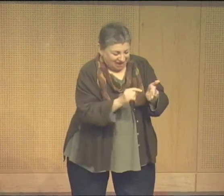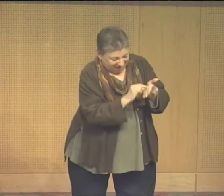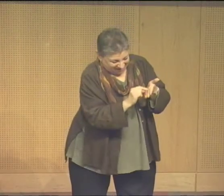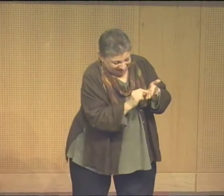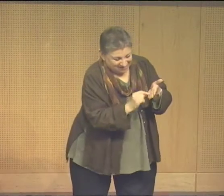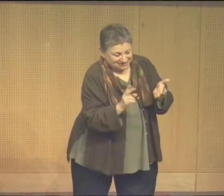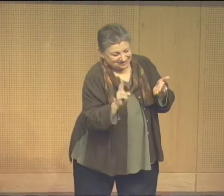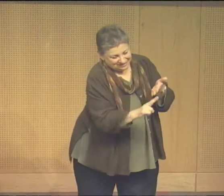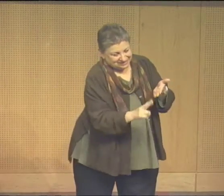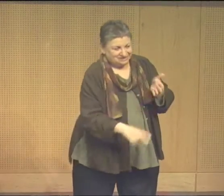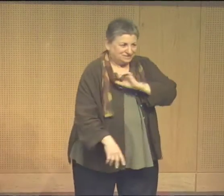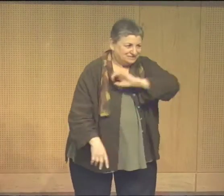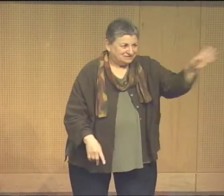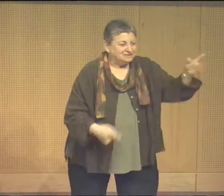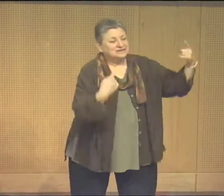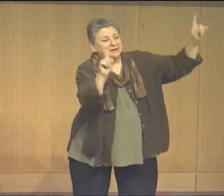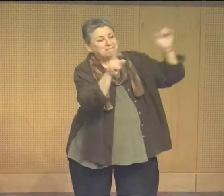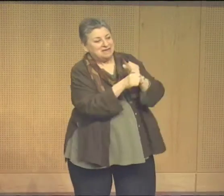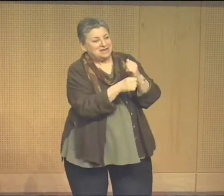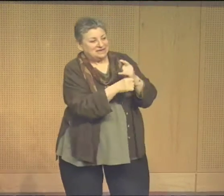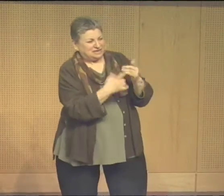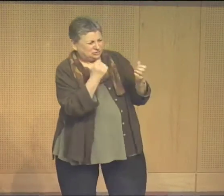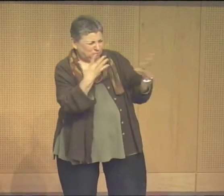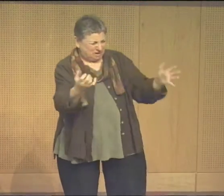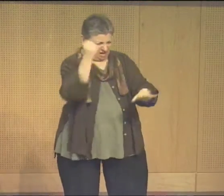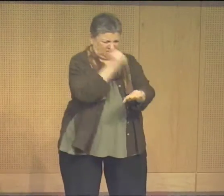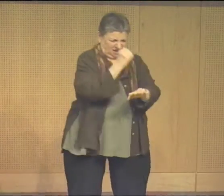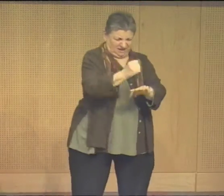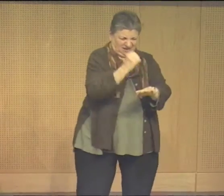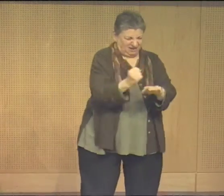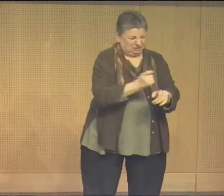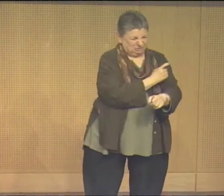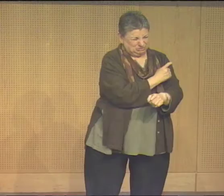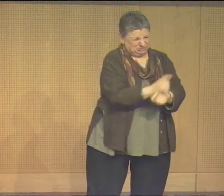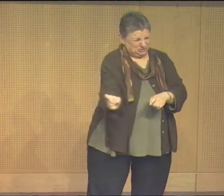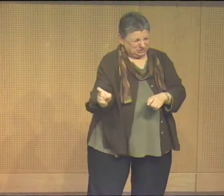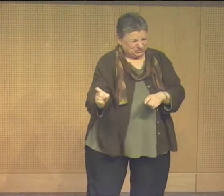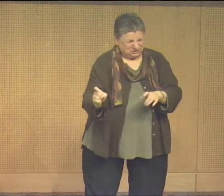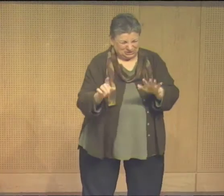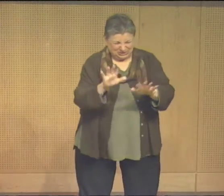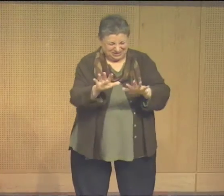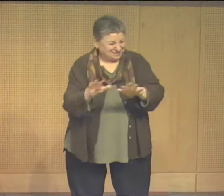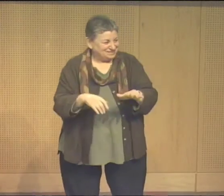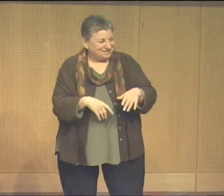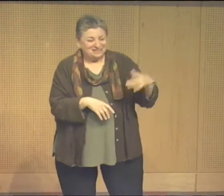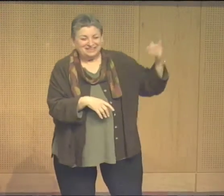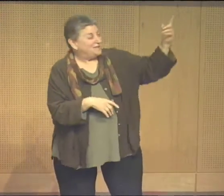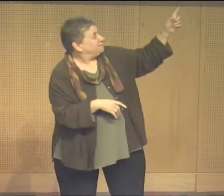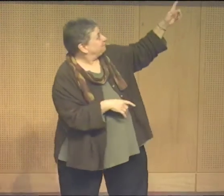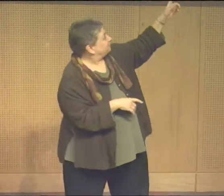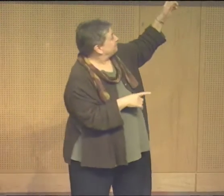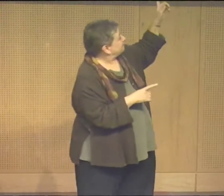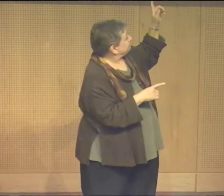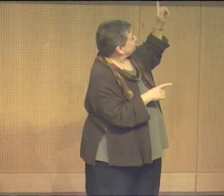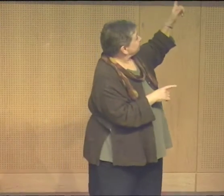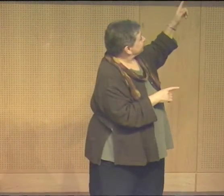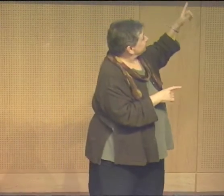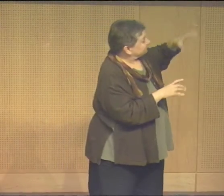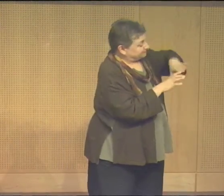and so then I finally resorted to putting an old fashioned label on it and they could because when they stamped all of the stamps